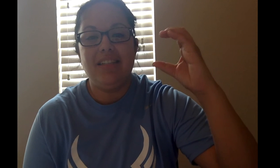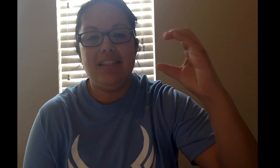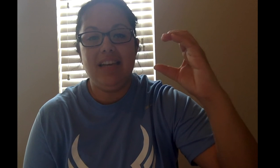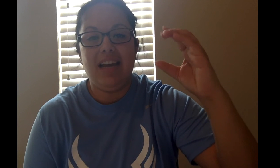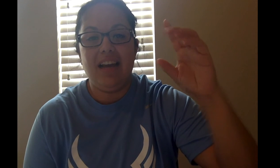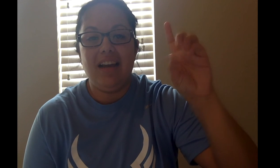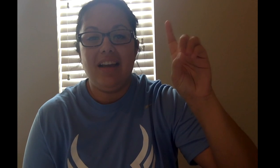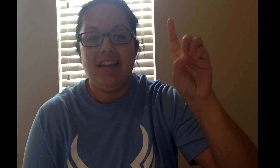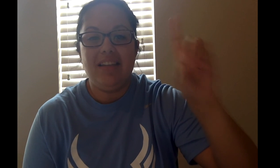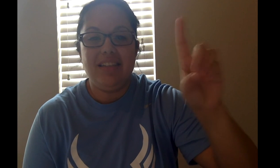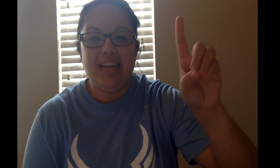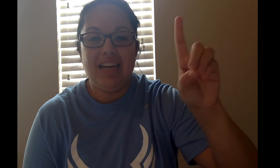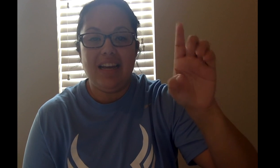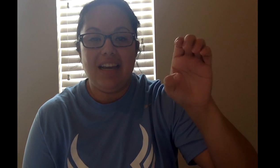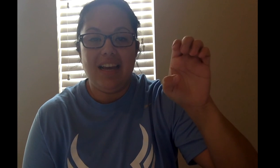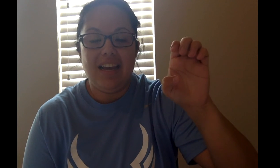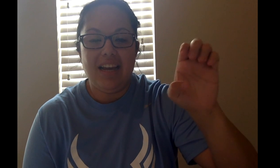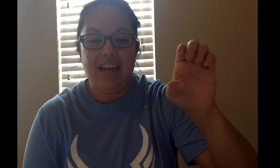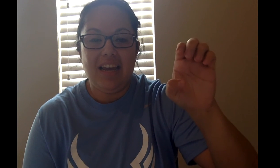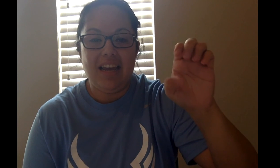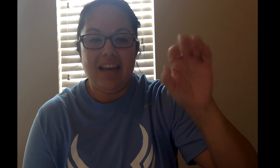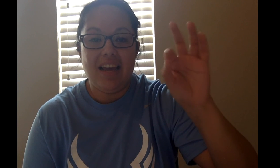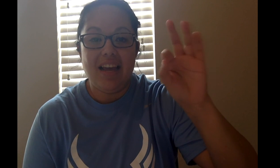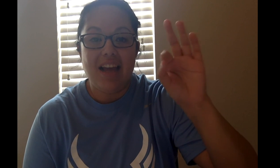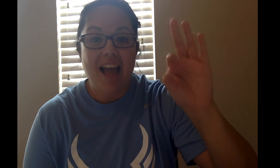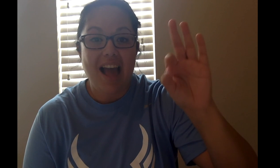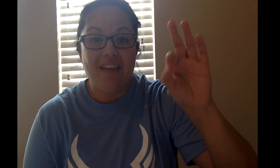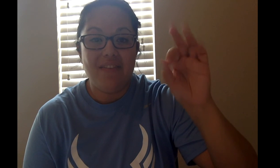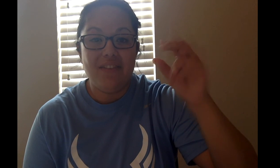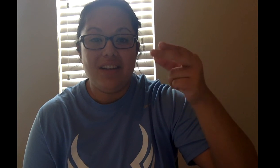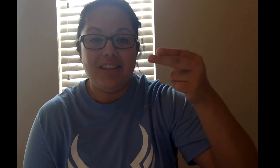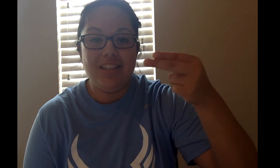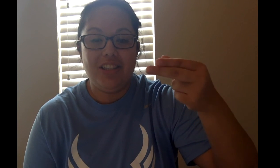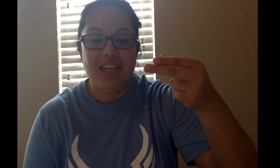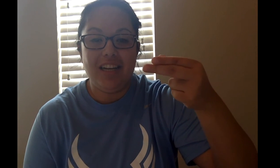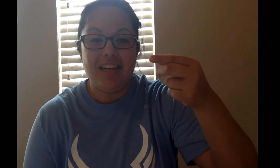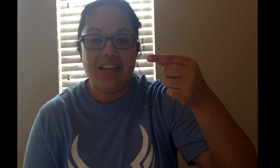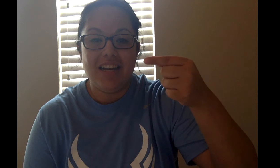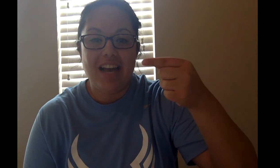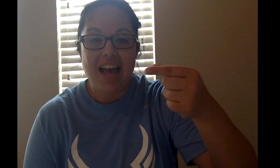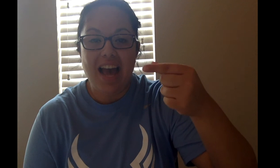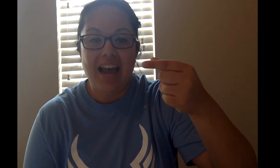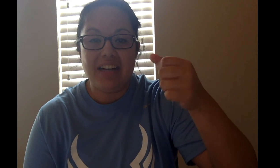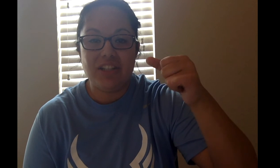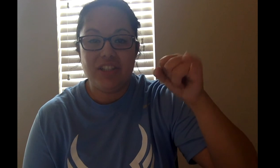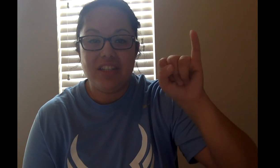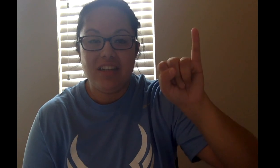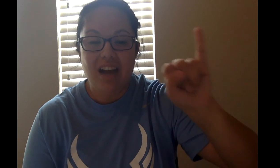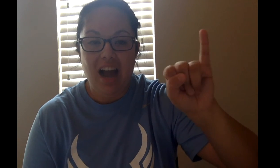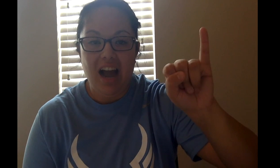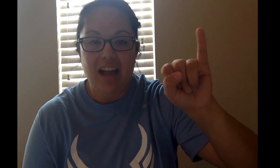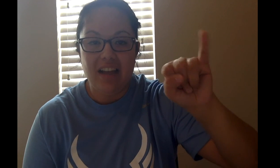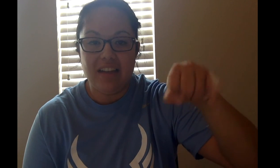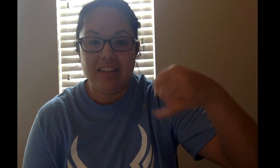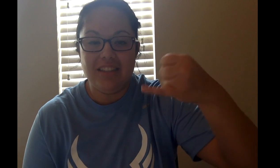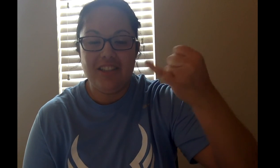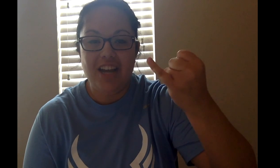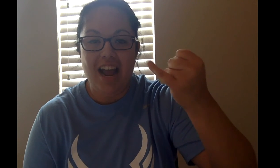C, D, E, F, G, H, I, J,